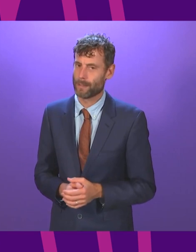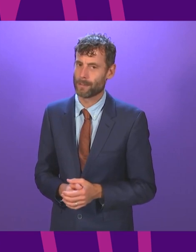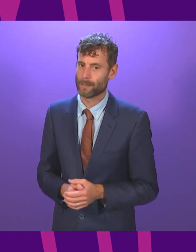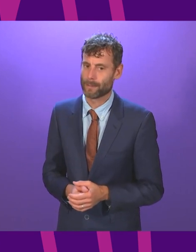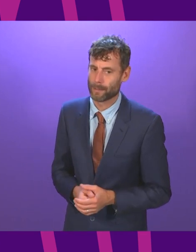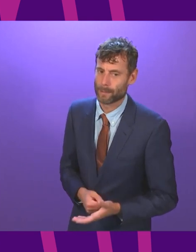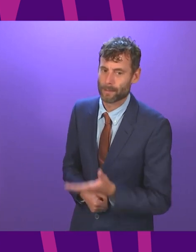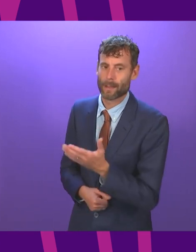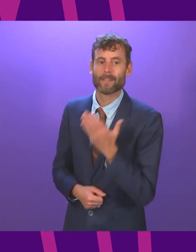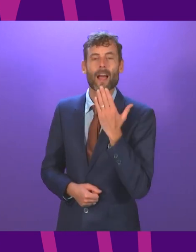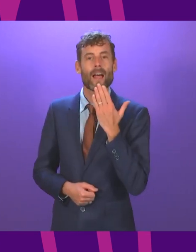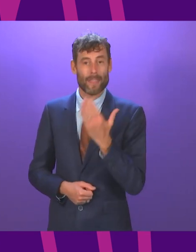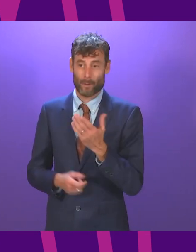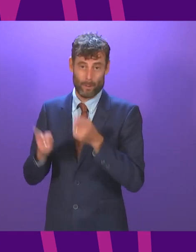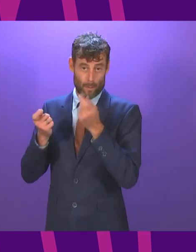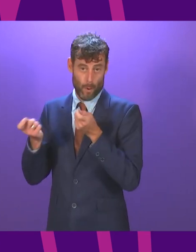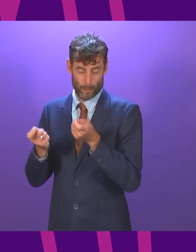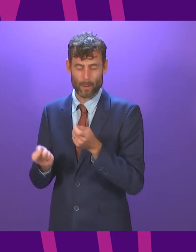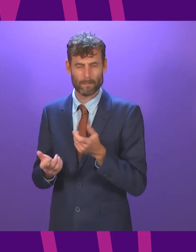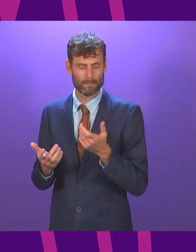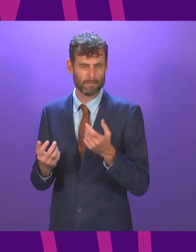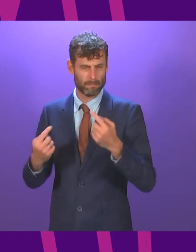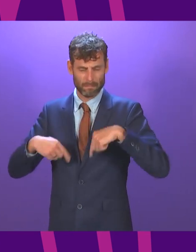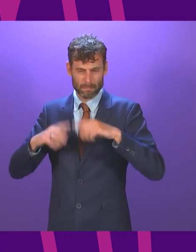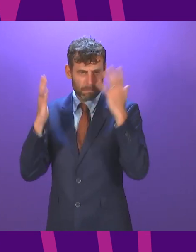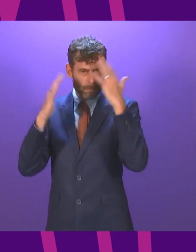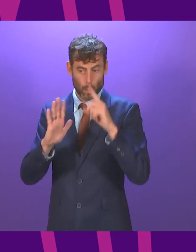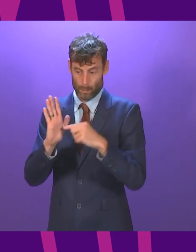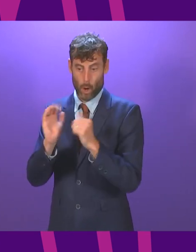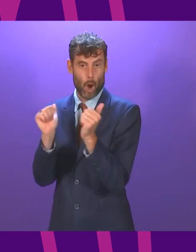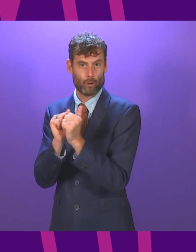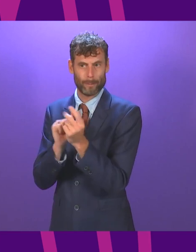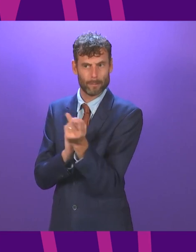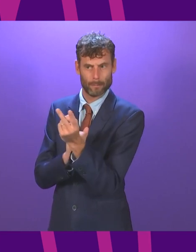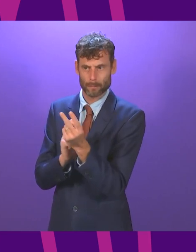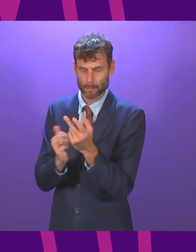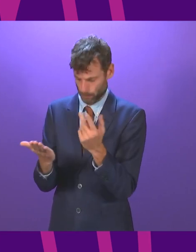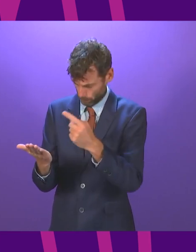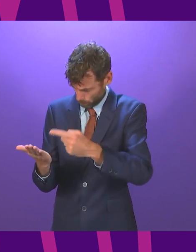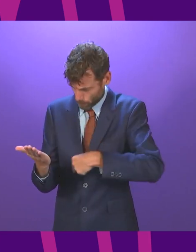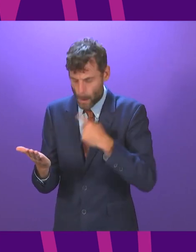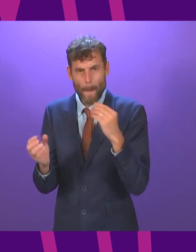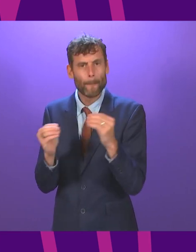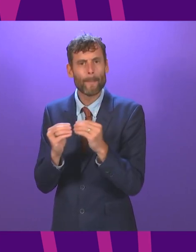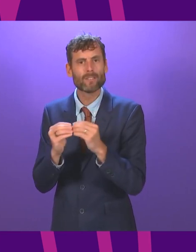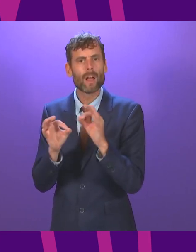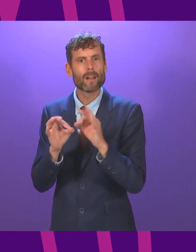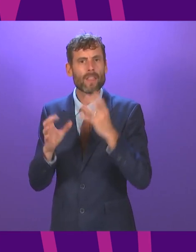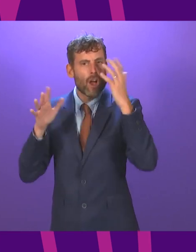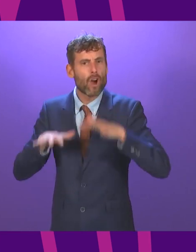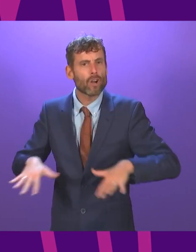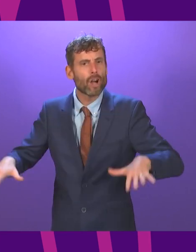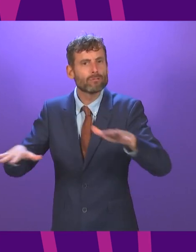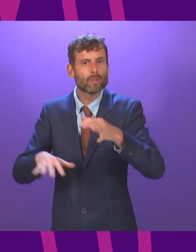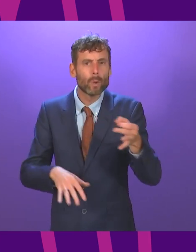thank you presiding officer now there's a concern that this agreement ignores rural communities and I'd previously been delighted when the first